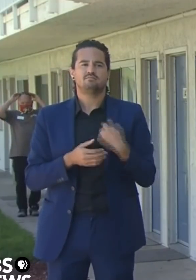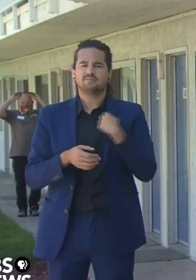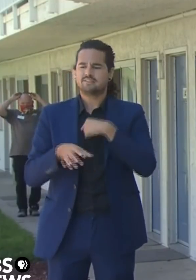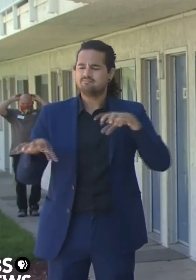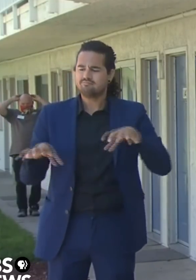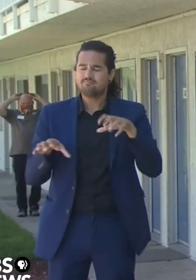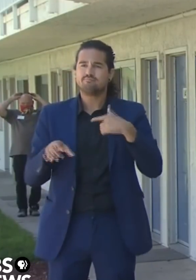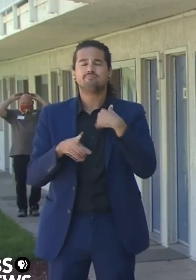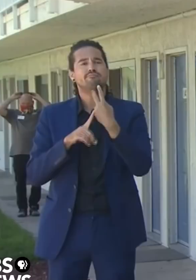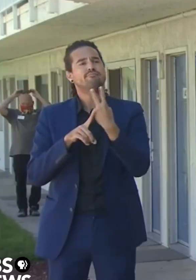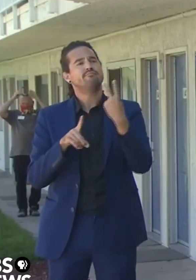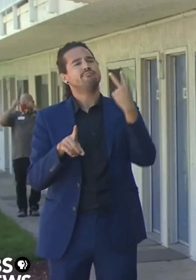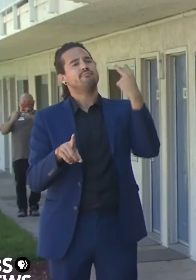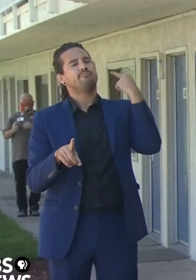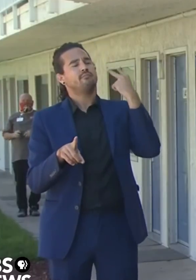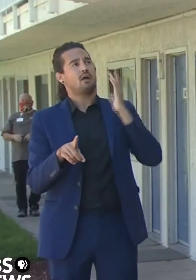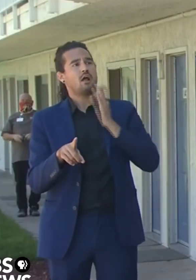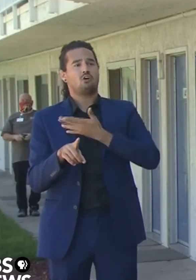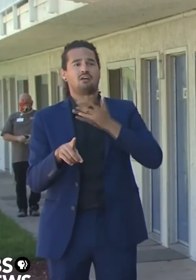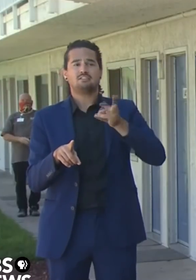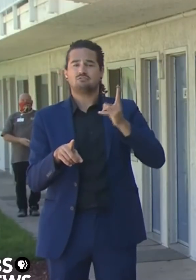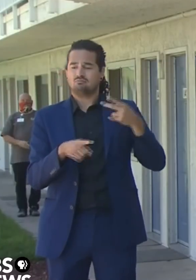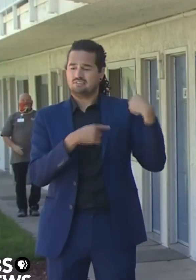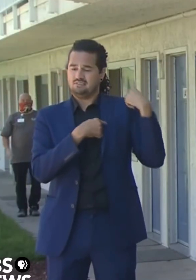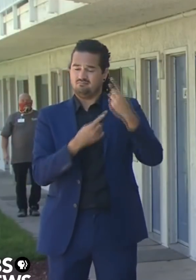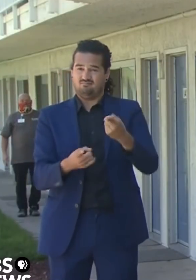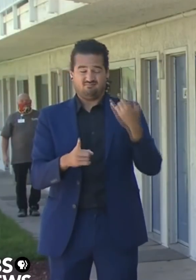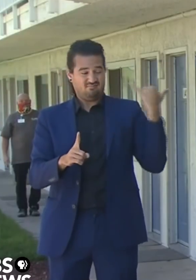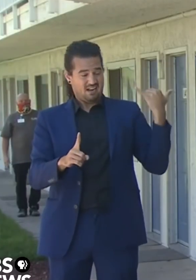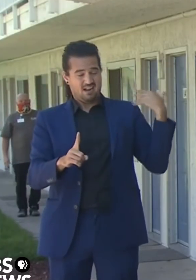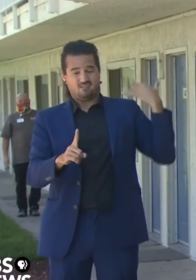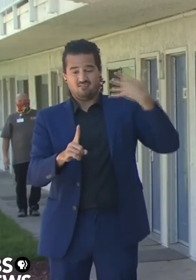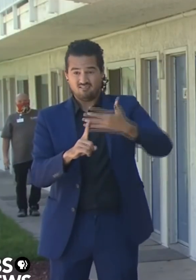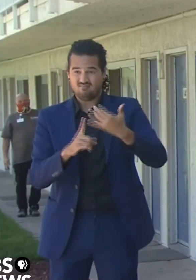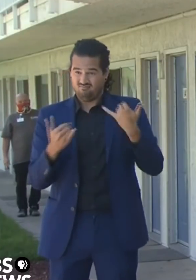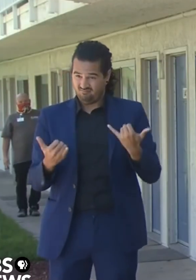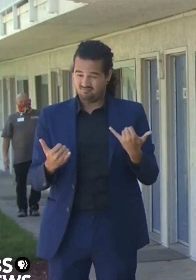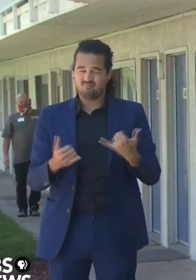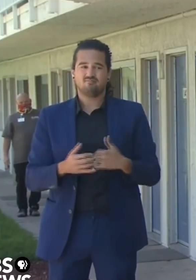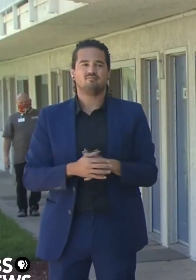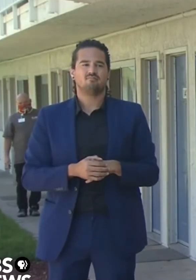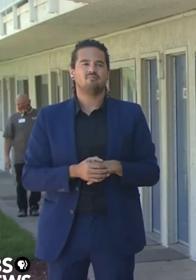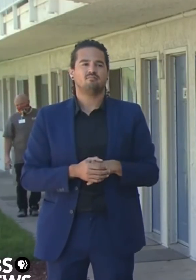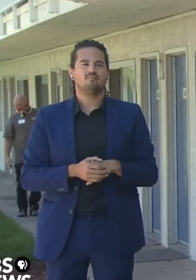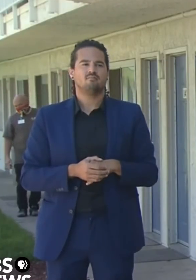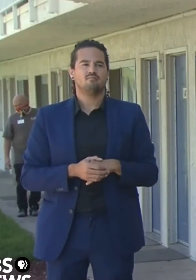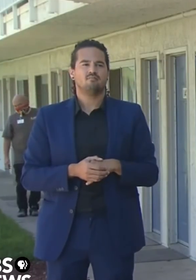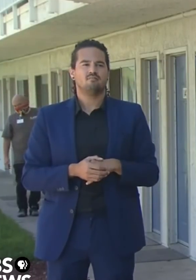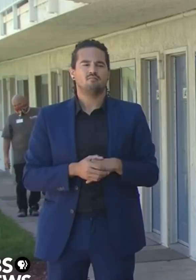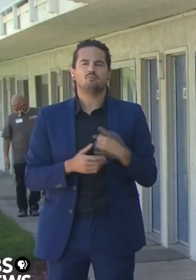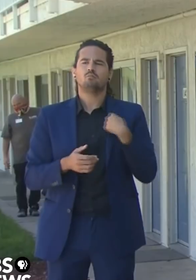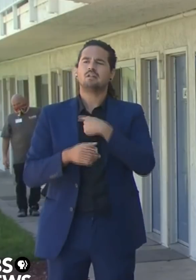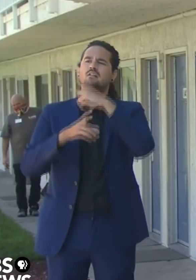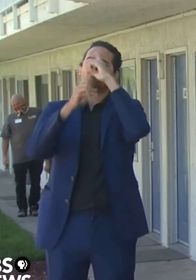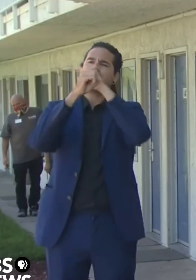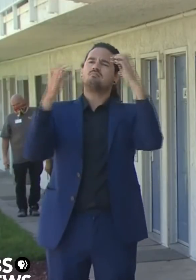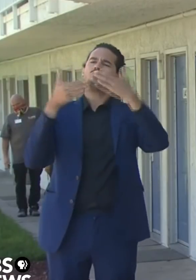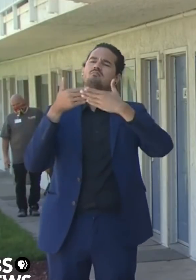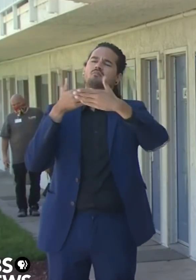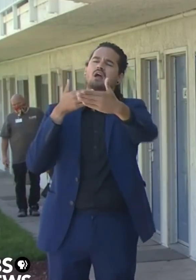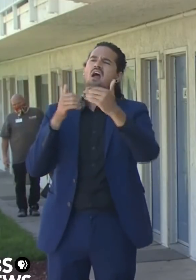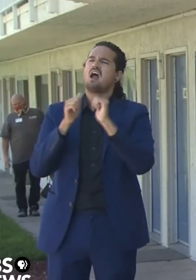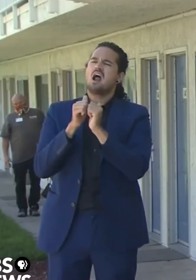present and where we wanted to take this state into the future. We made some bold commitments in our January budget